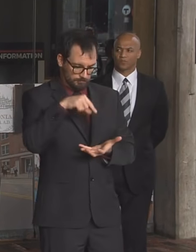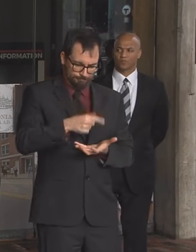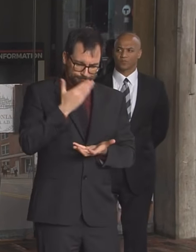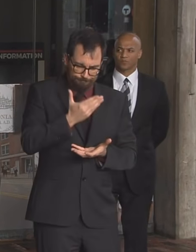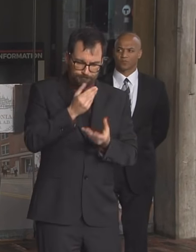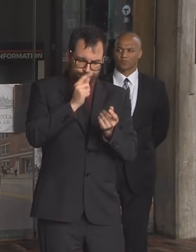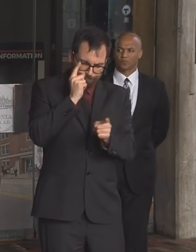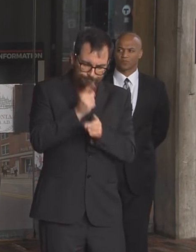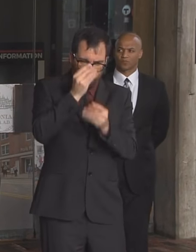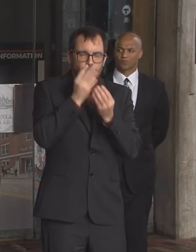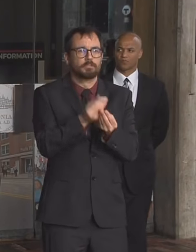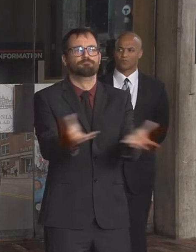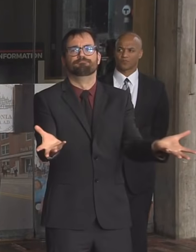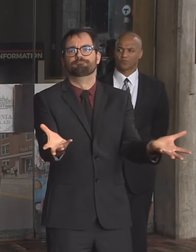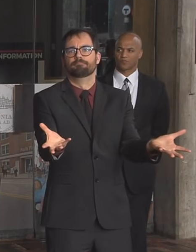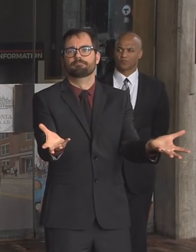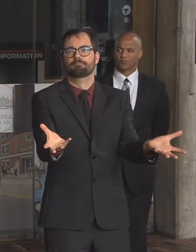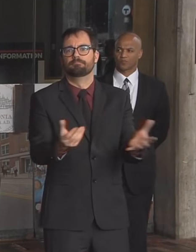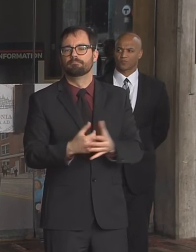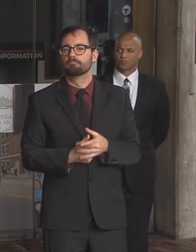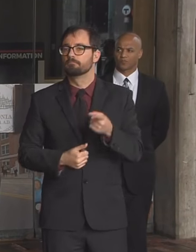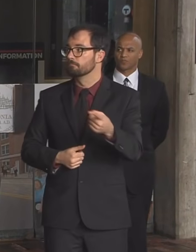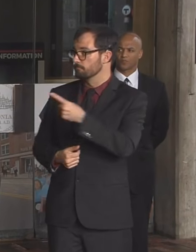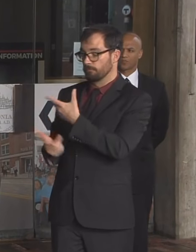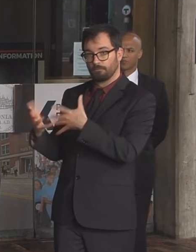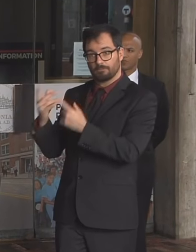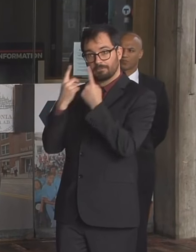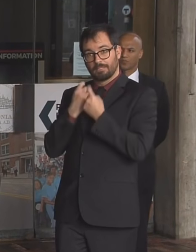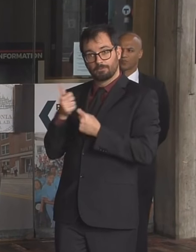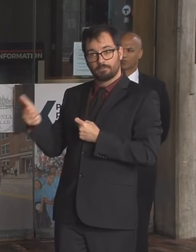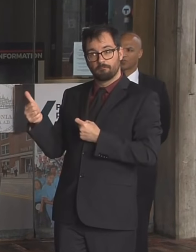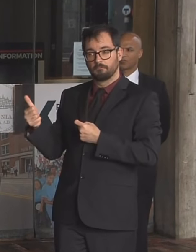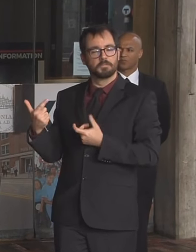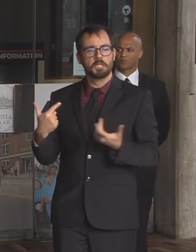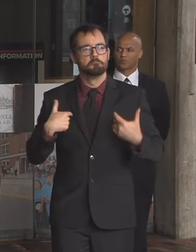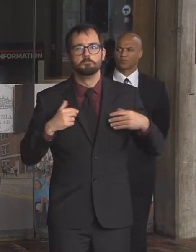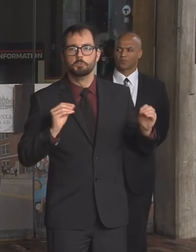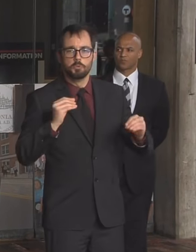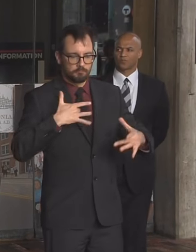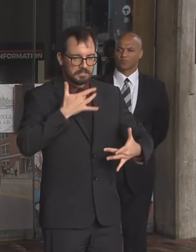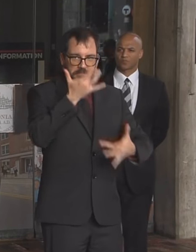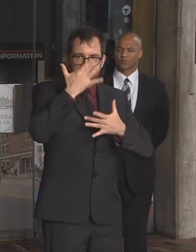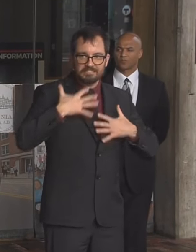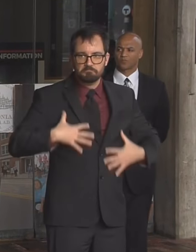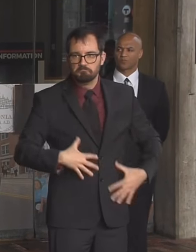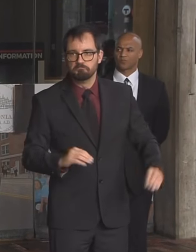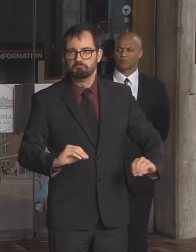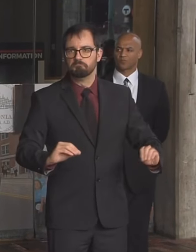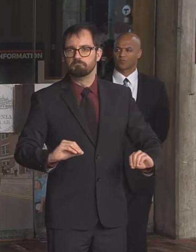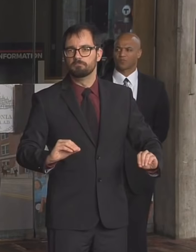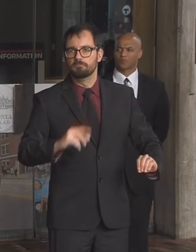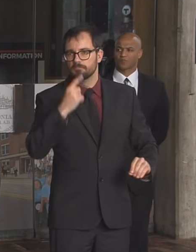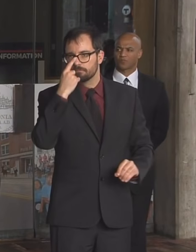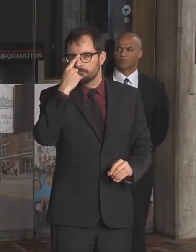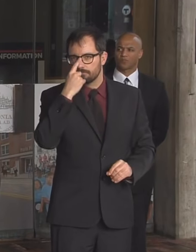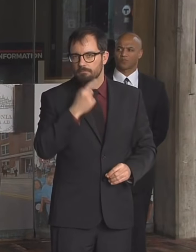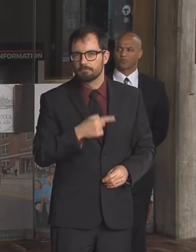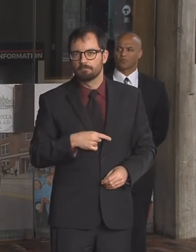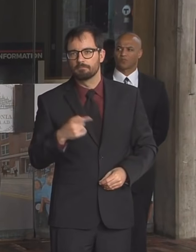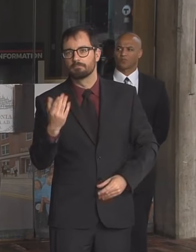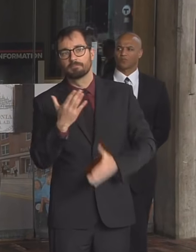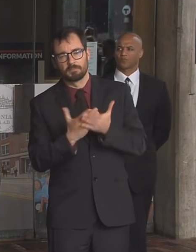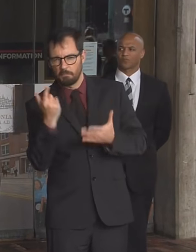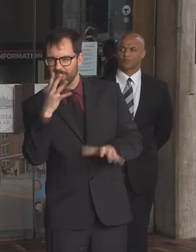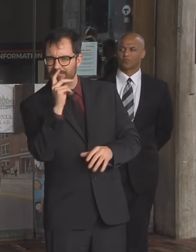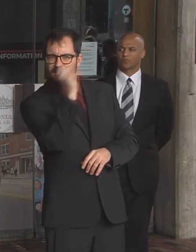no i have no symptoms and and you know that when i saw that last week on tv about um the president did he have the virus or not i think if i